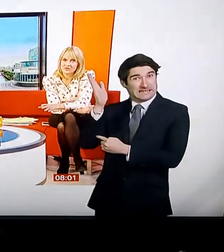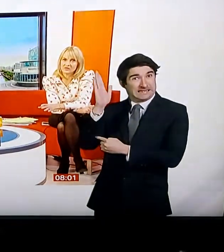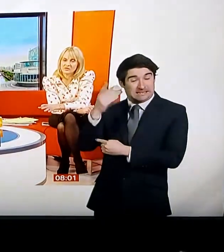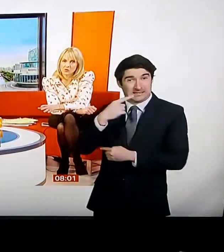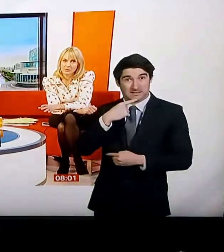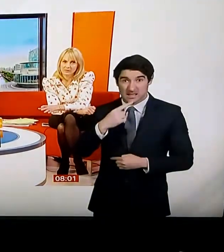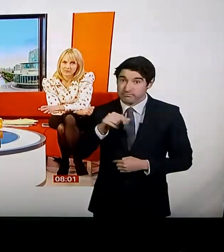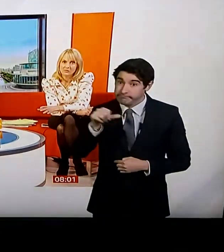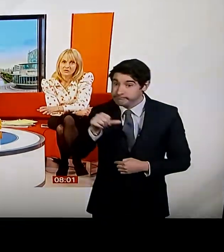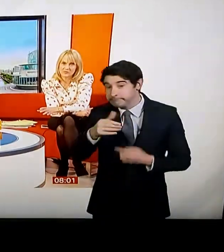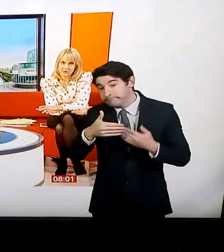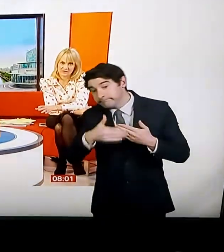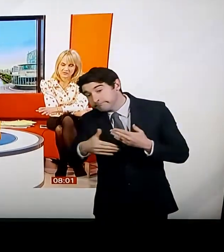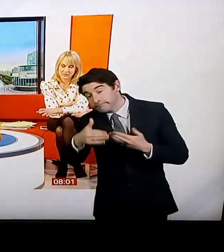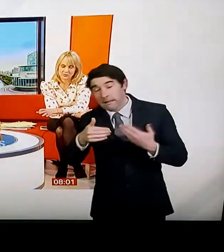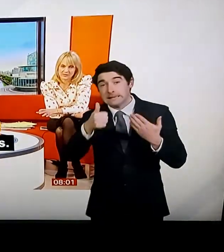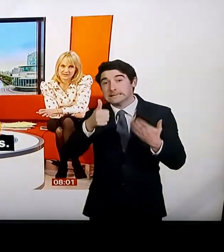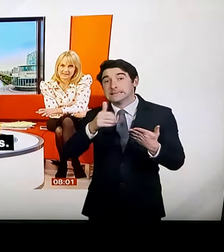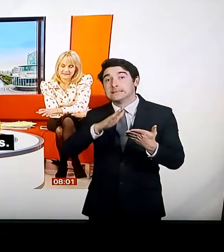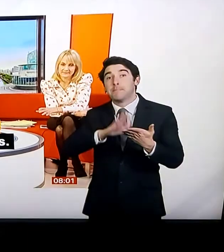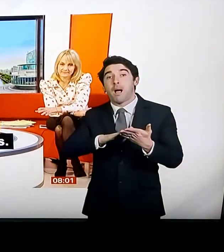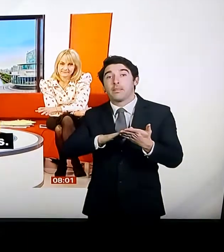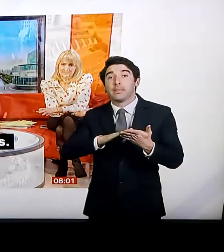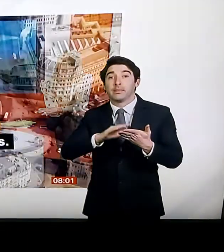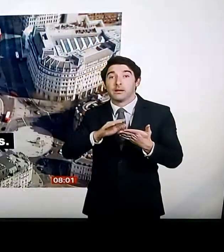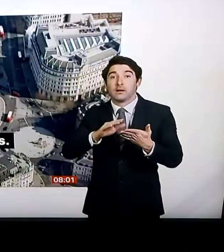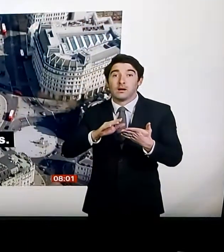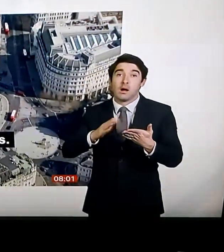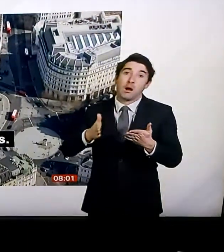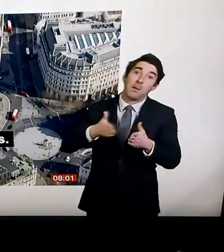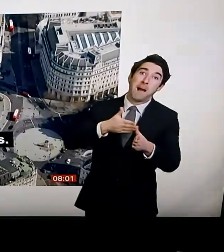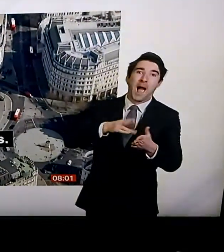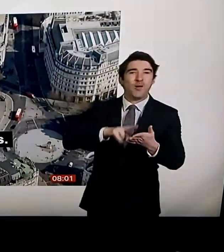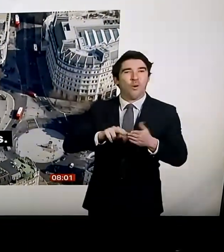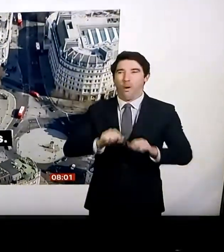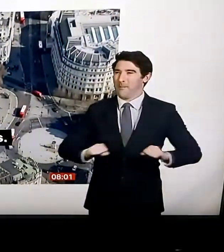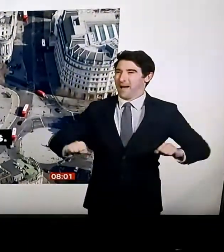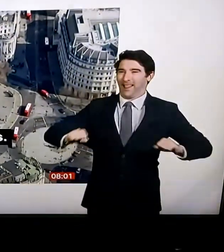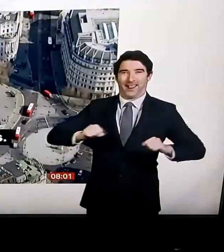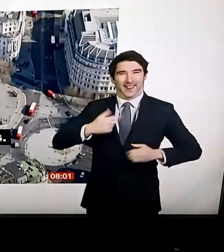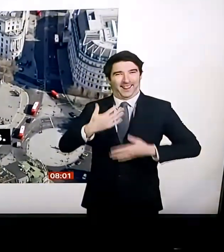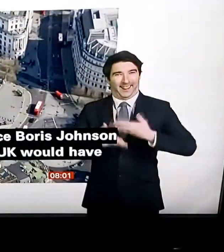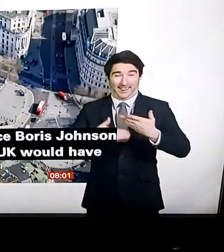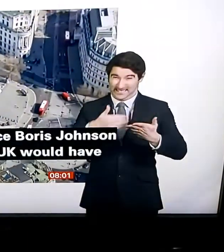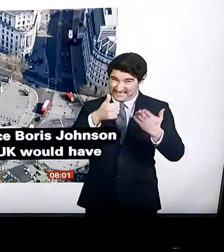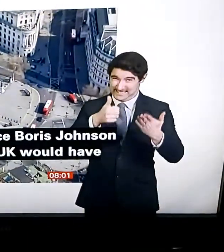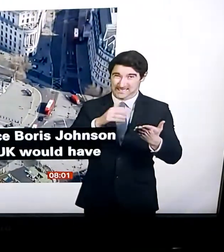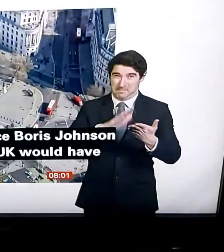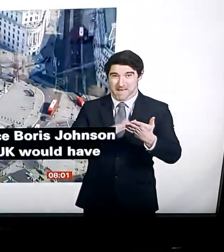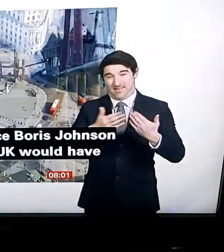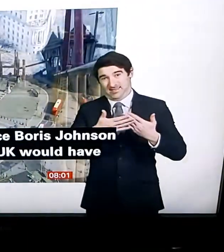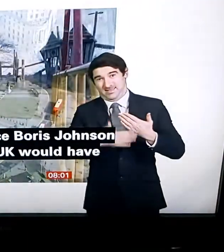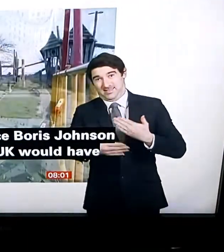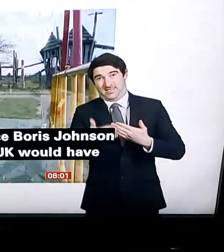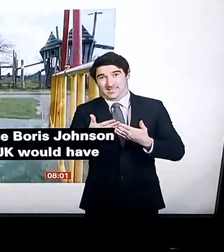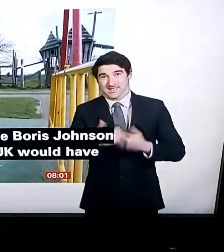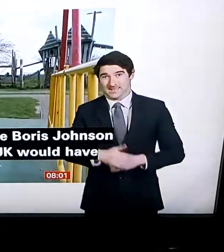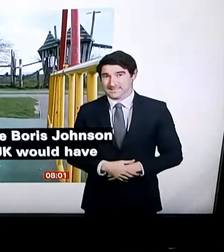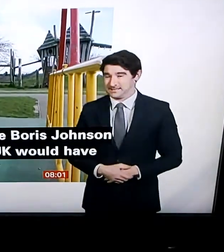to normal, which Preston reports. It's been a week since Boris Johnson first said life in the UK would have